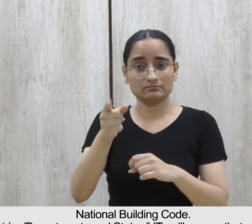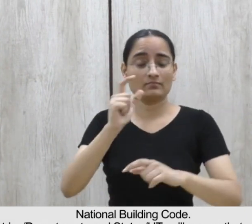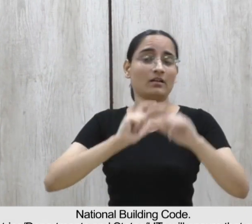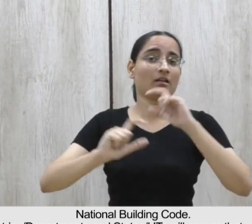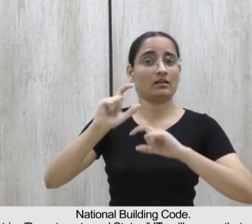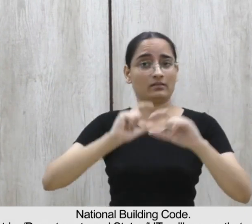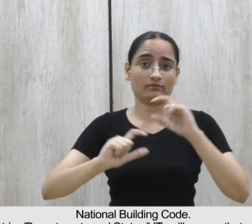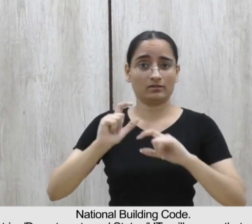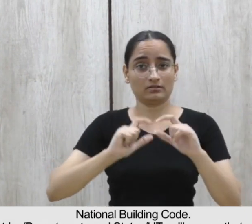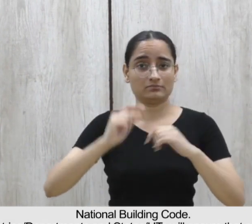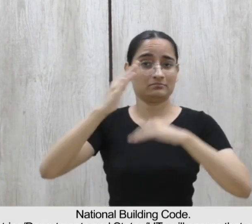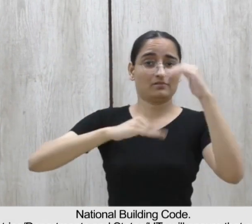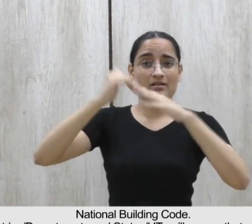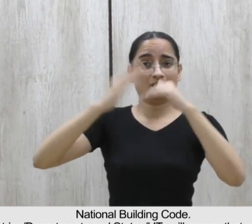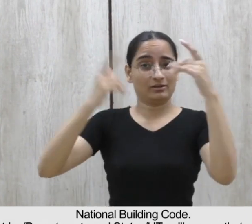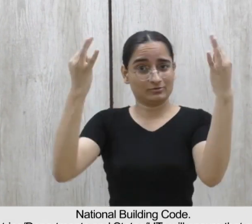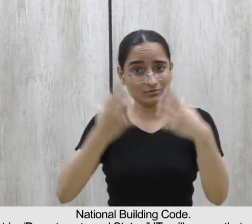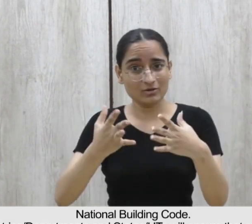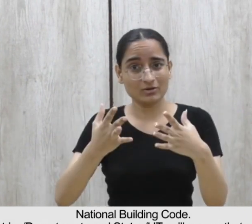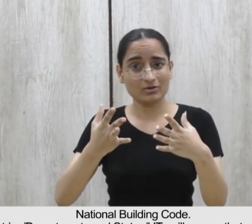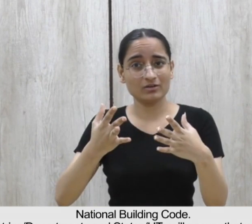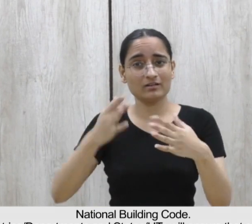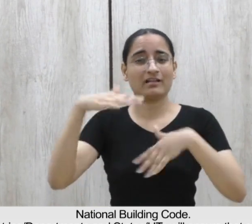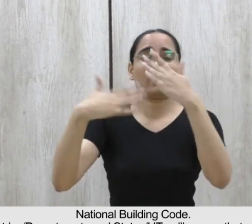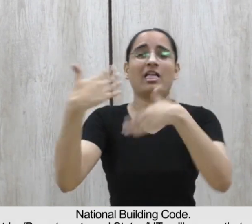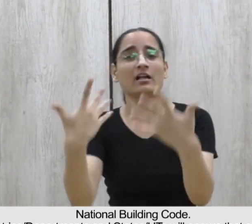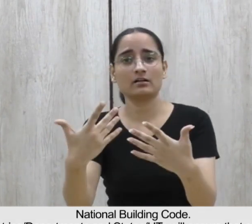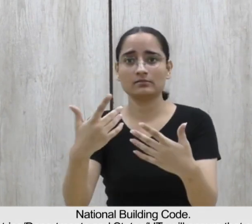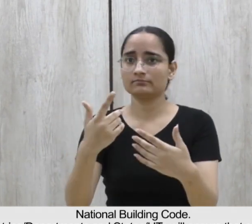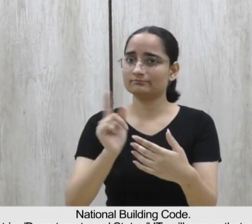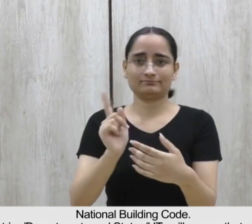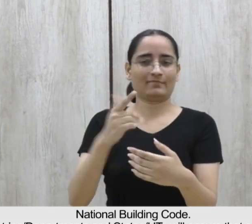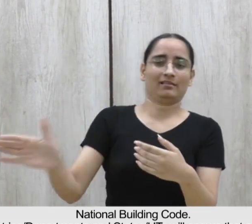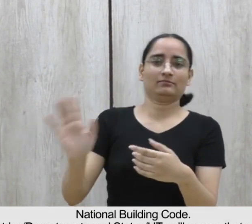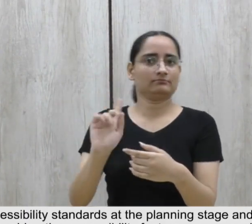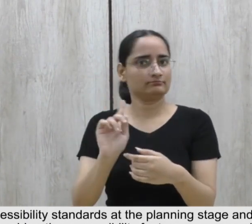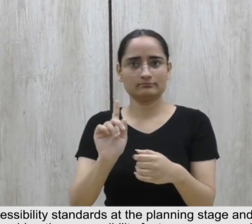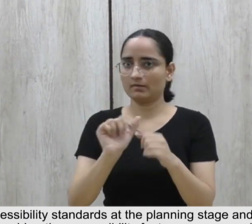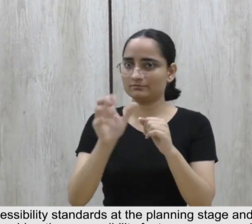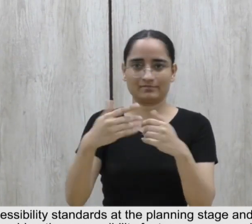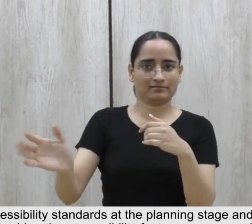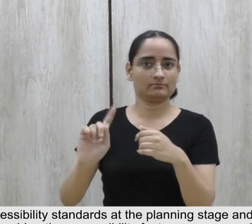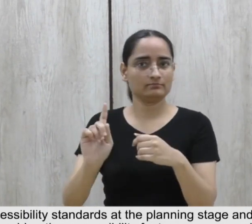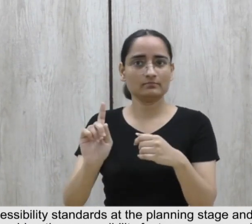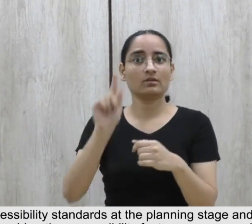union territories will ensure that every new public building confirms